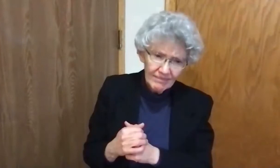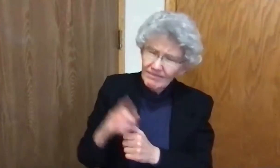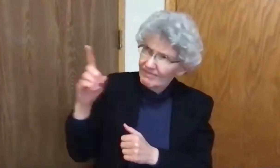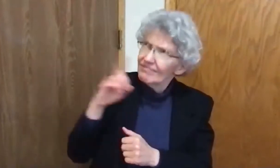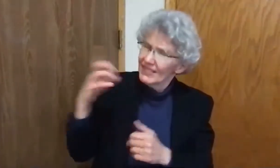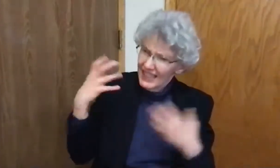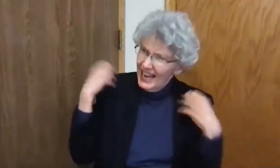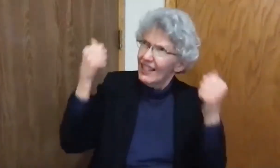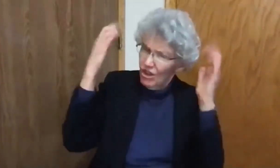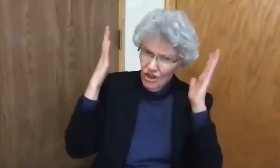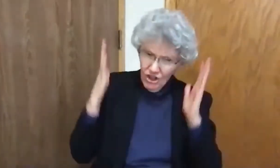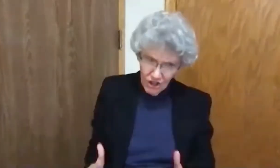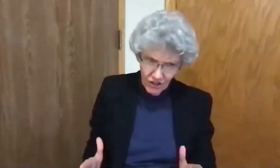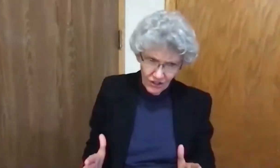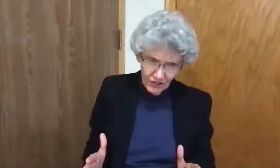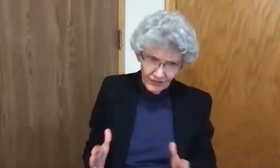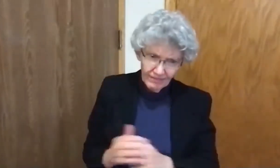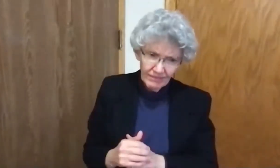Lord Jesus, you are a healer.